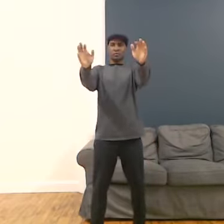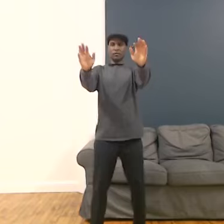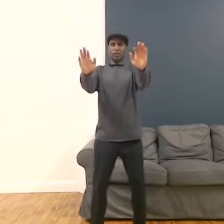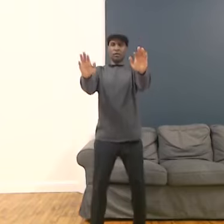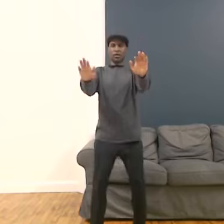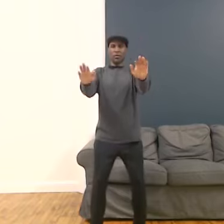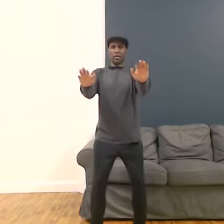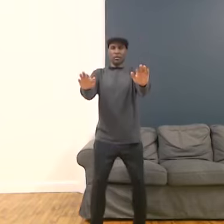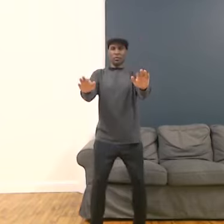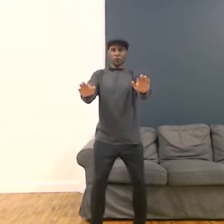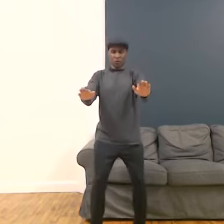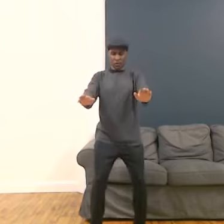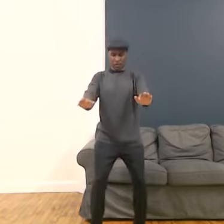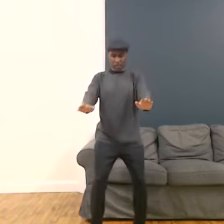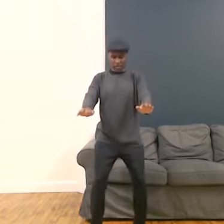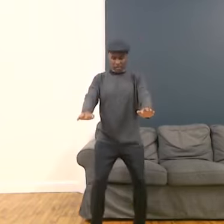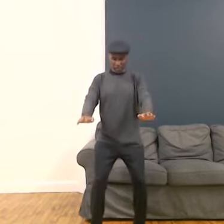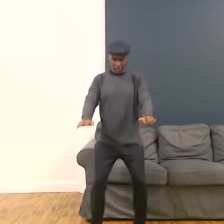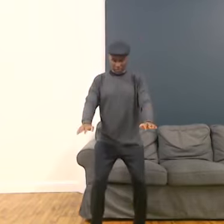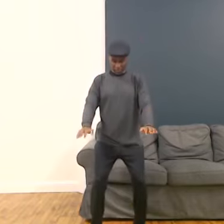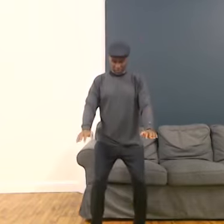You want to make it more of balance practice.